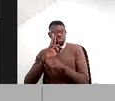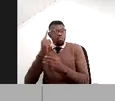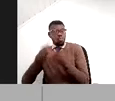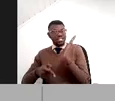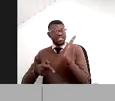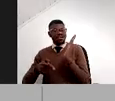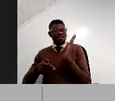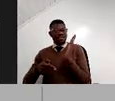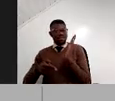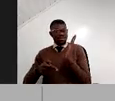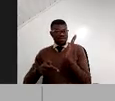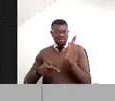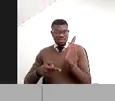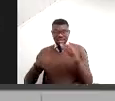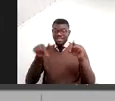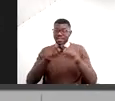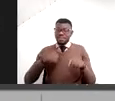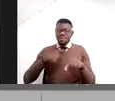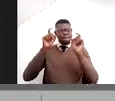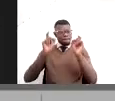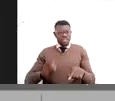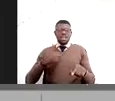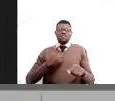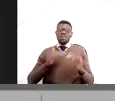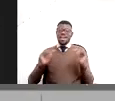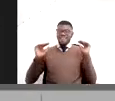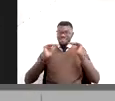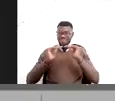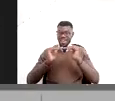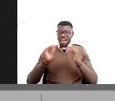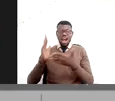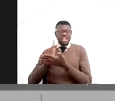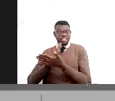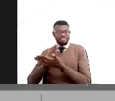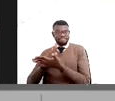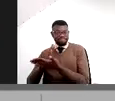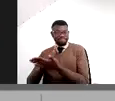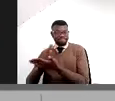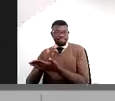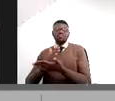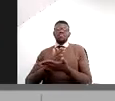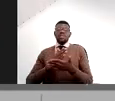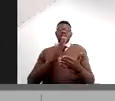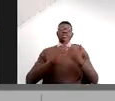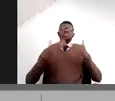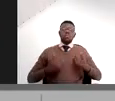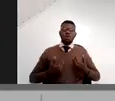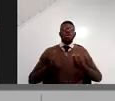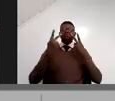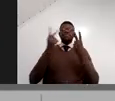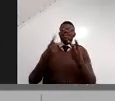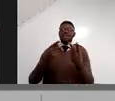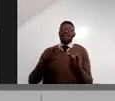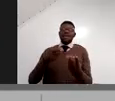But, of course, there must be a fair share solution for this. Some will be on the right side to see it. I think the prices for